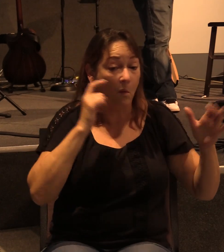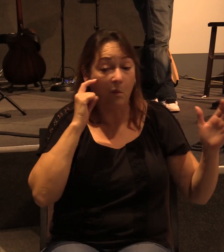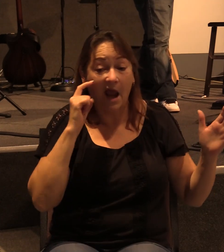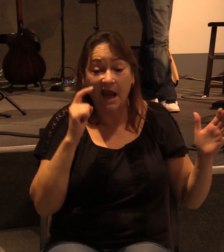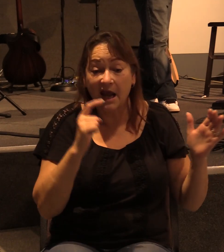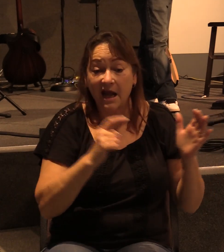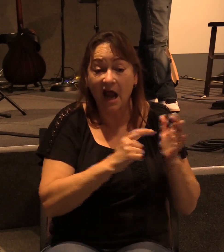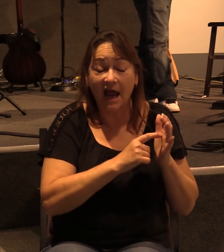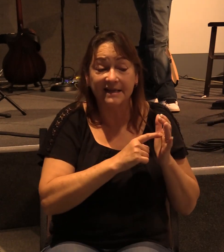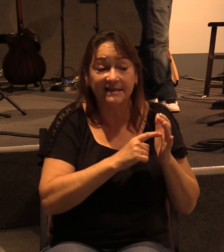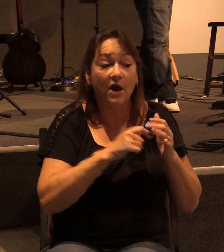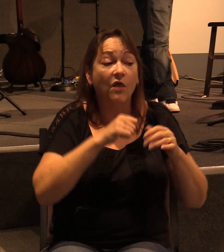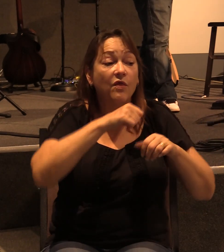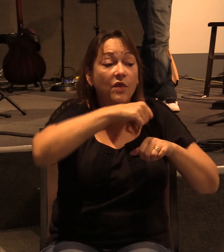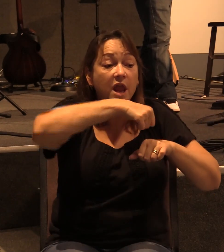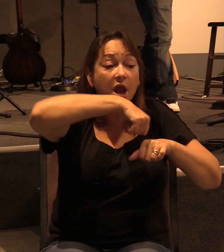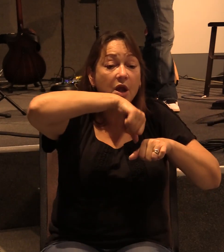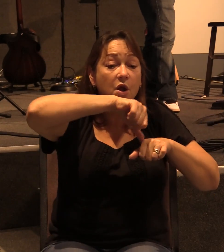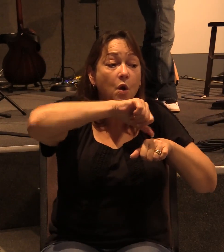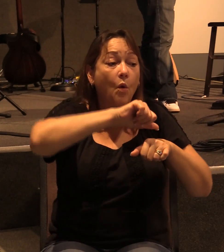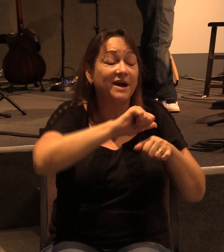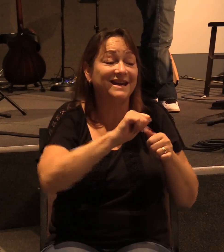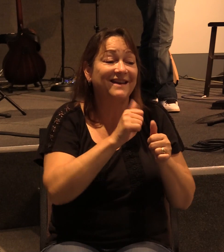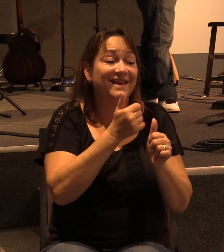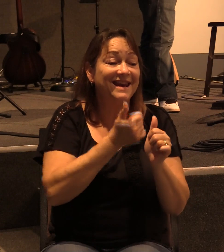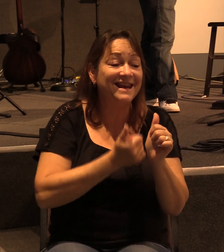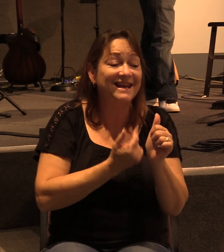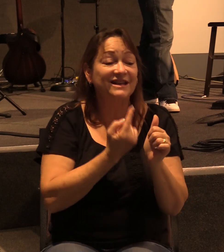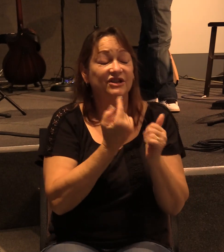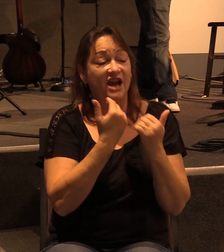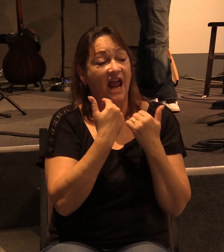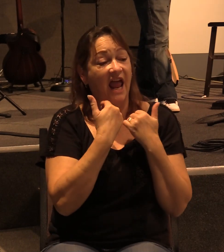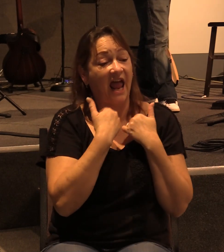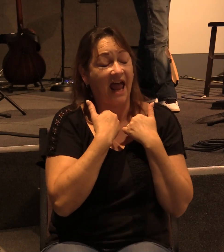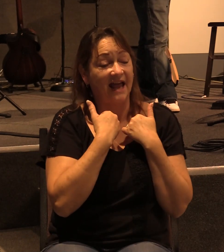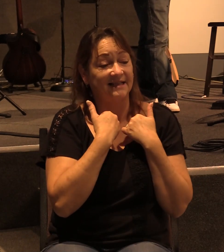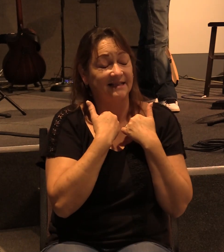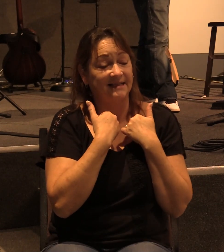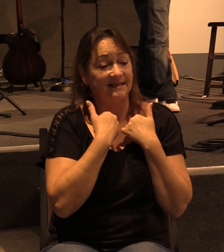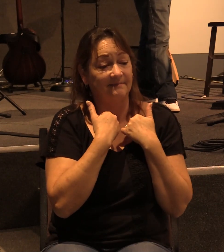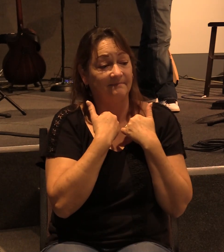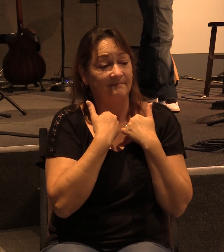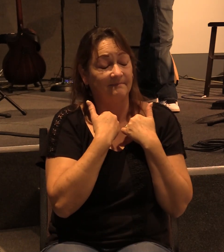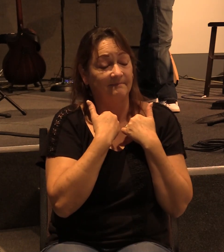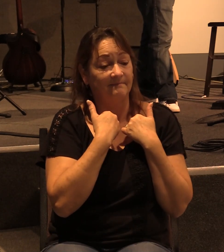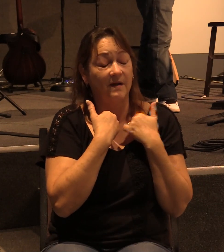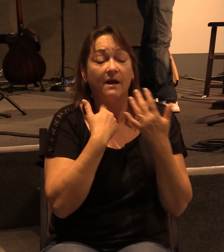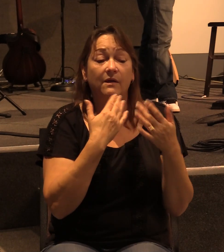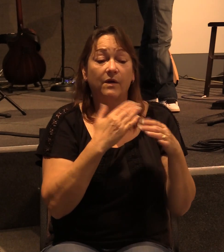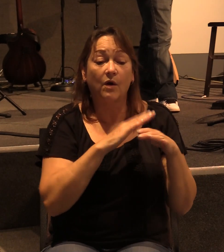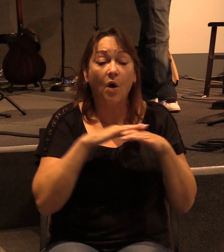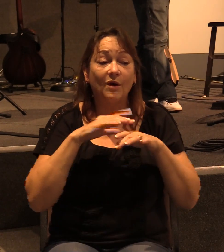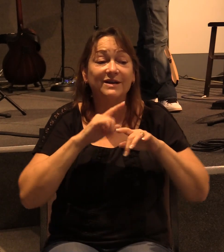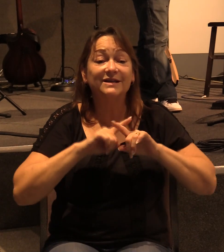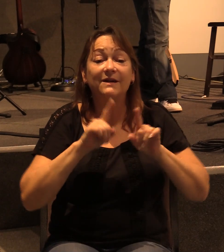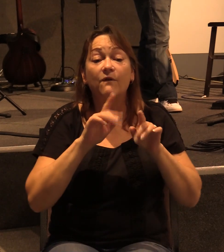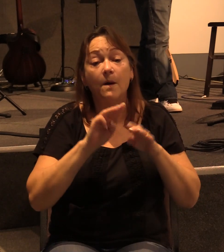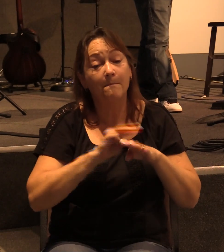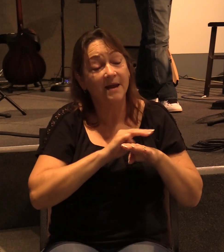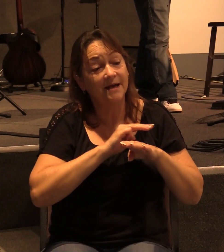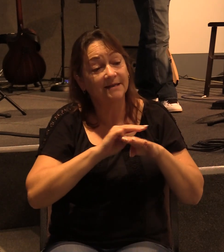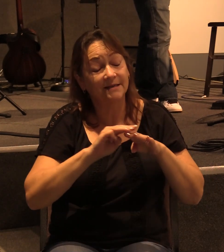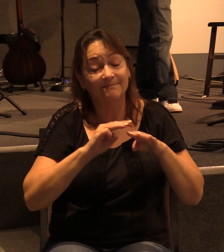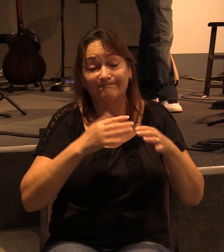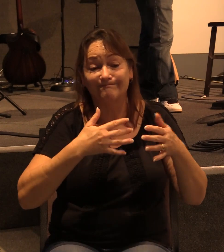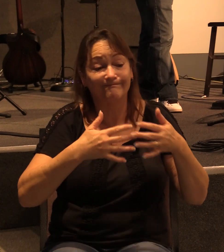they recognized that even though they had been called to different things even though they had been called to different ministries